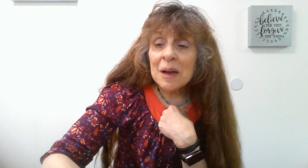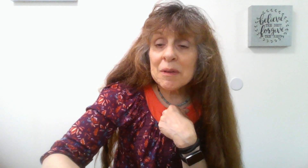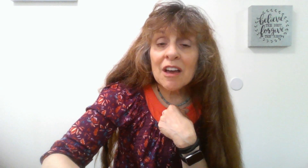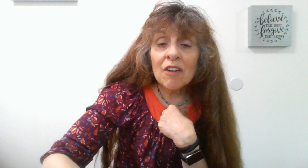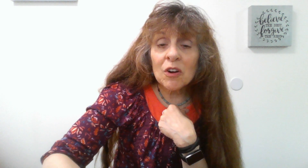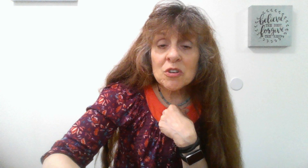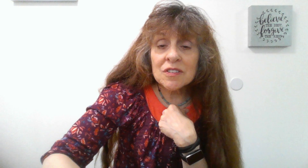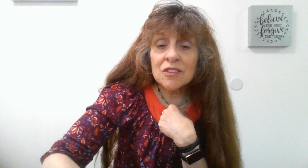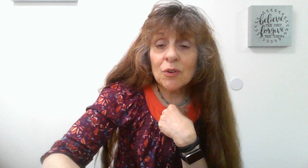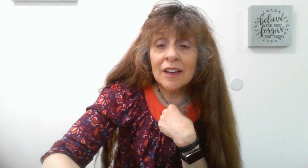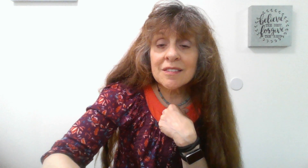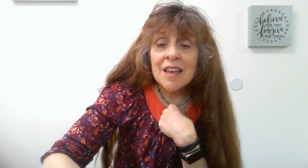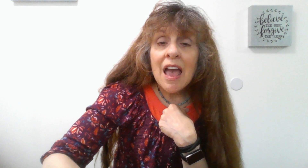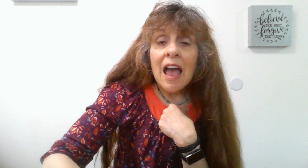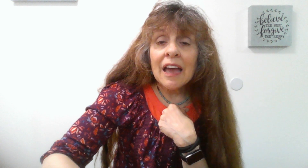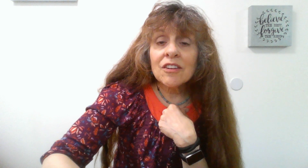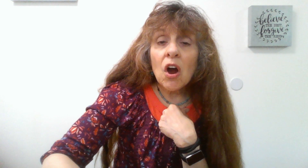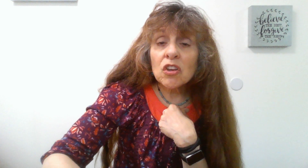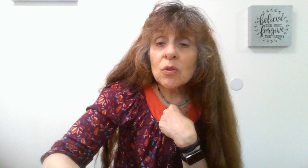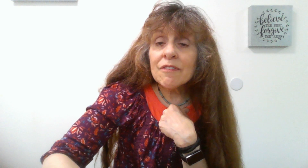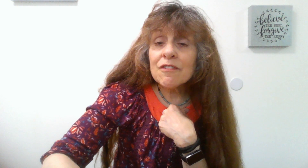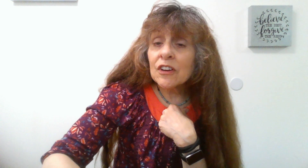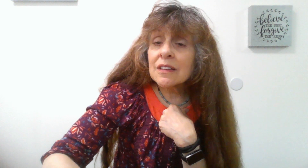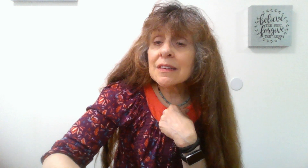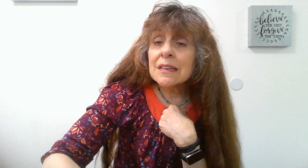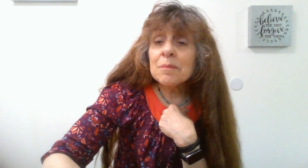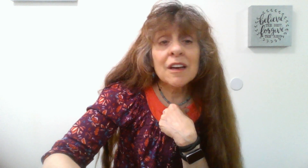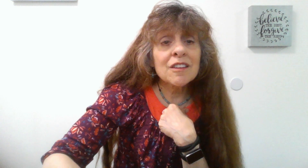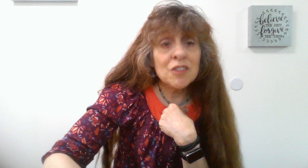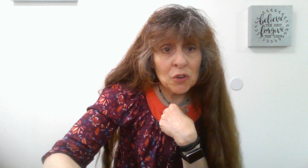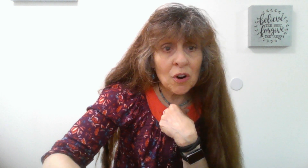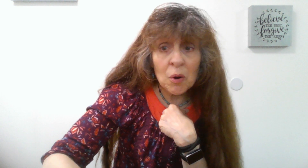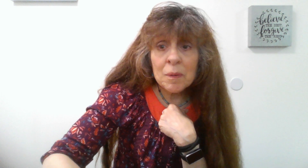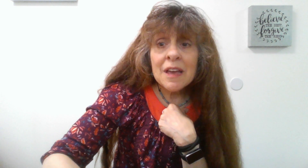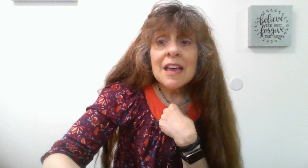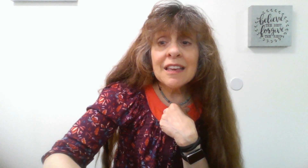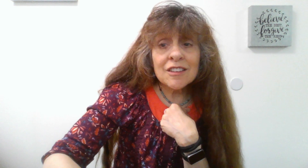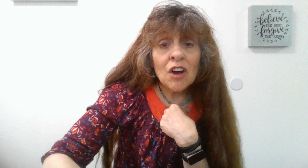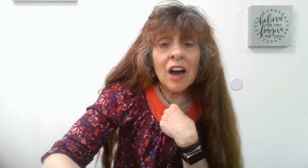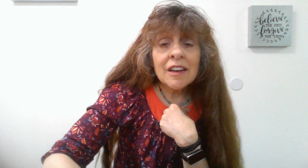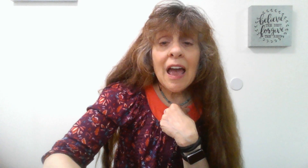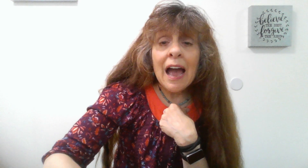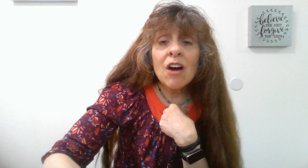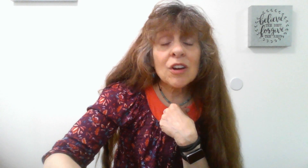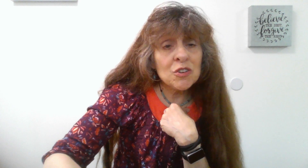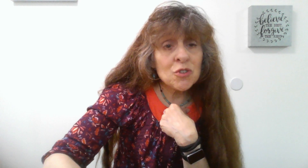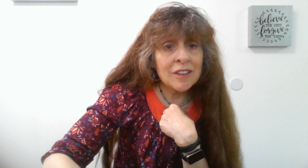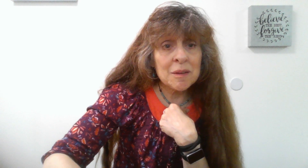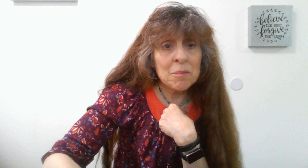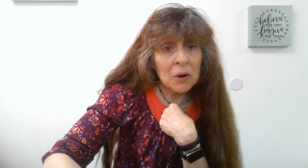coming of our Lord Jesus Christ. And are you living fearlessly because your hope is in God? How can you trust him more?